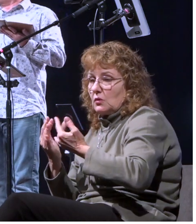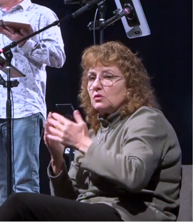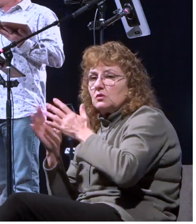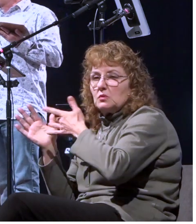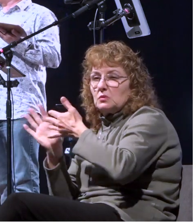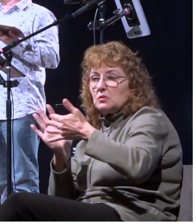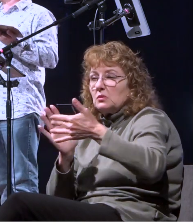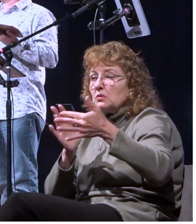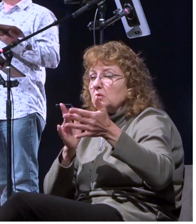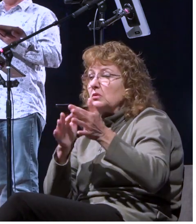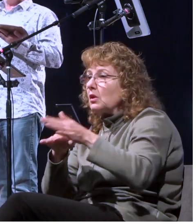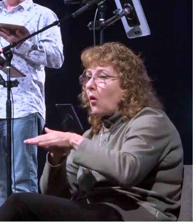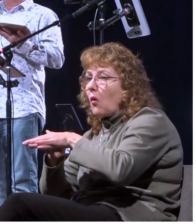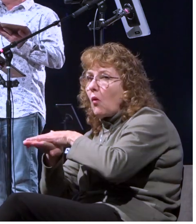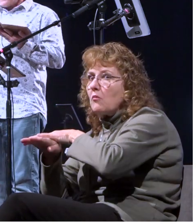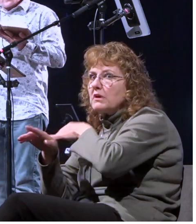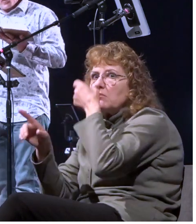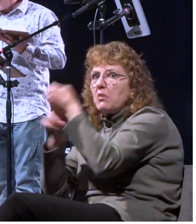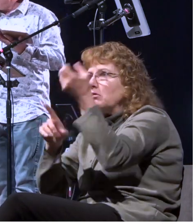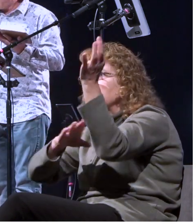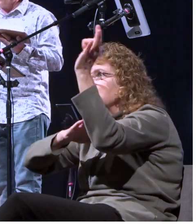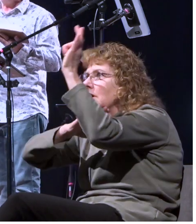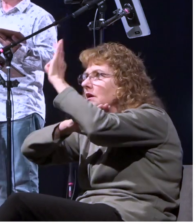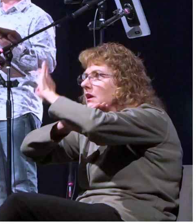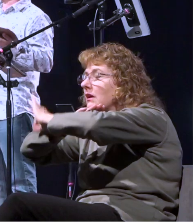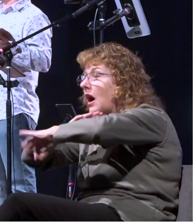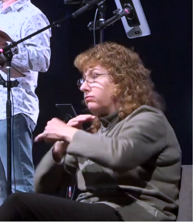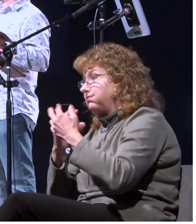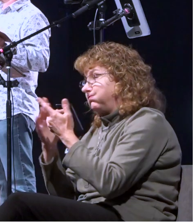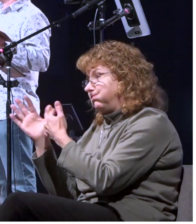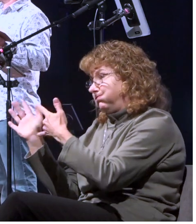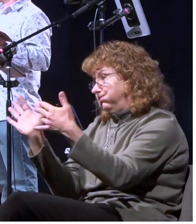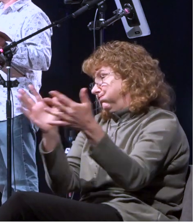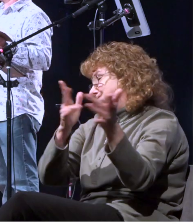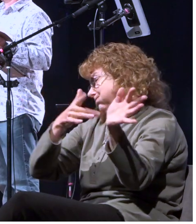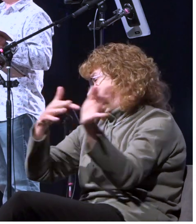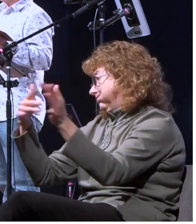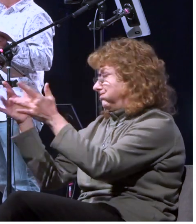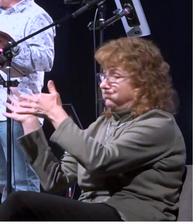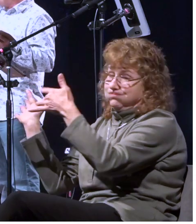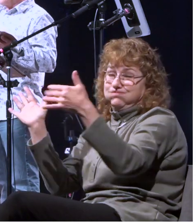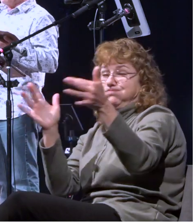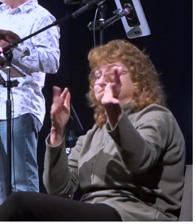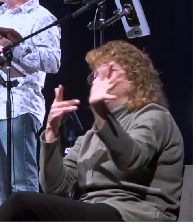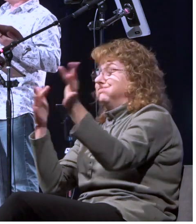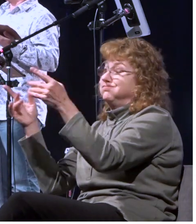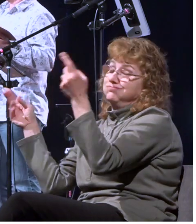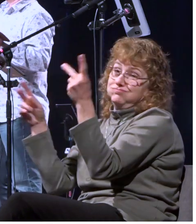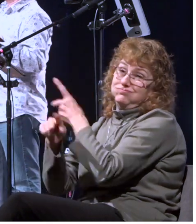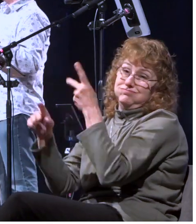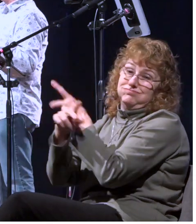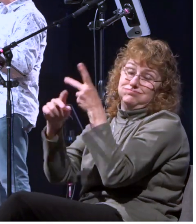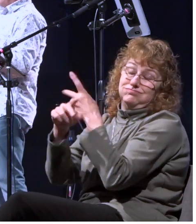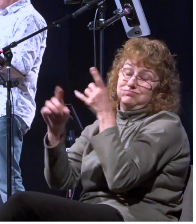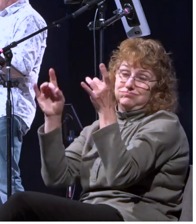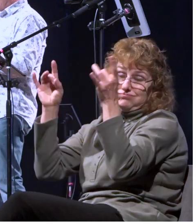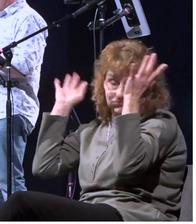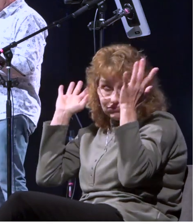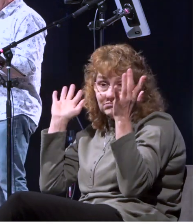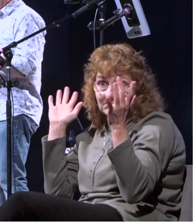right after sunset they'd start coming the winds would change 180 degrees it would barrel down like a freight train and then this is